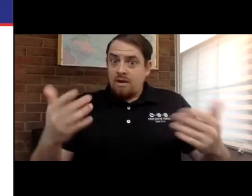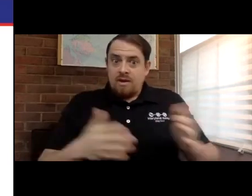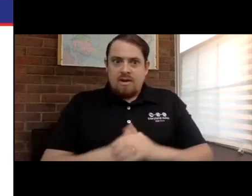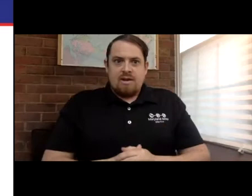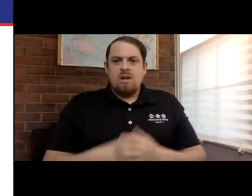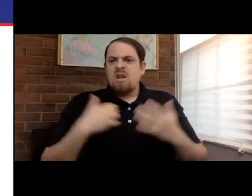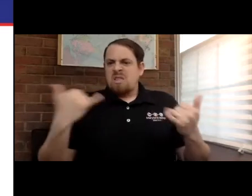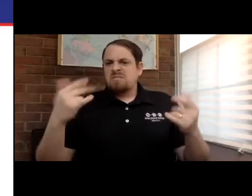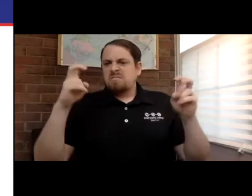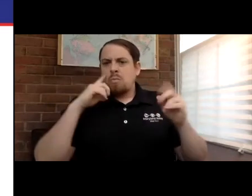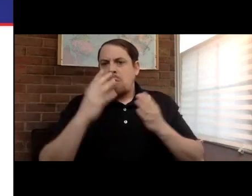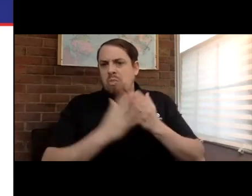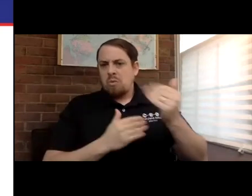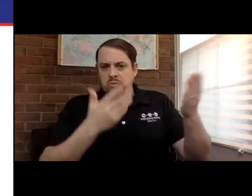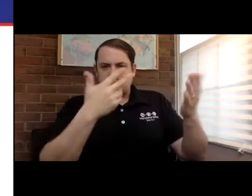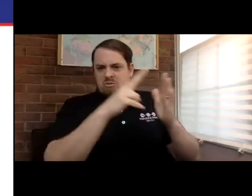Okay.